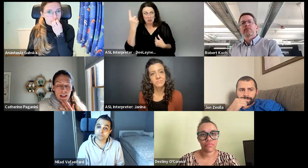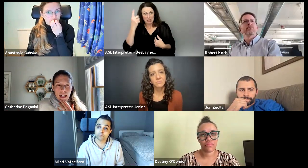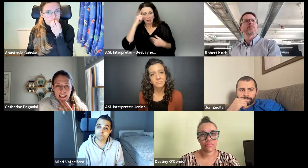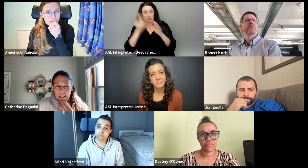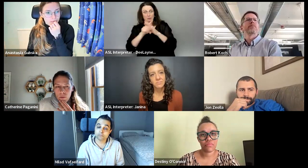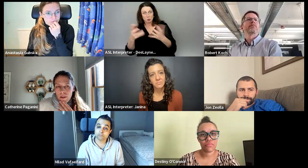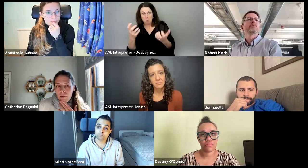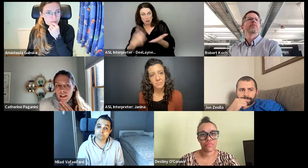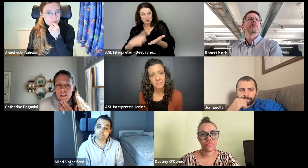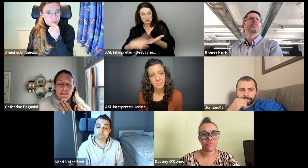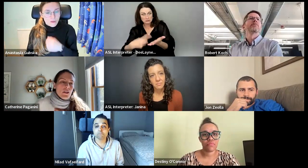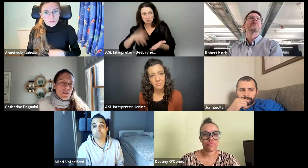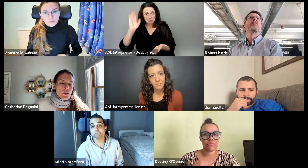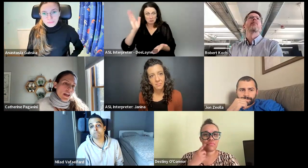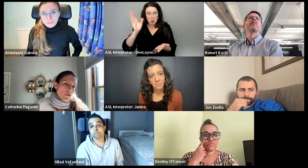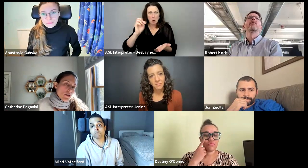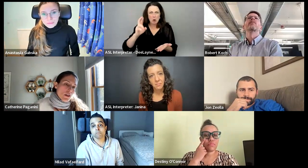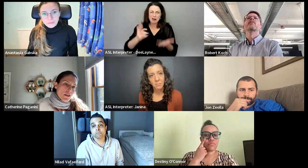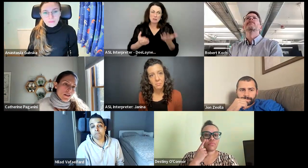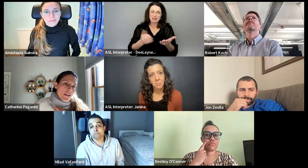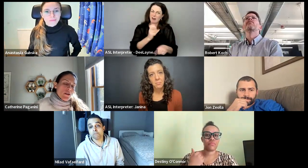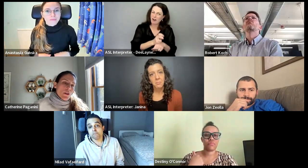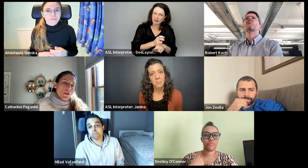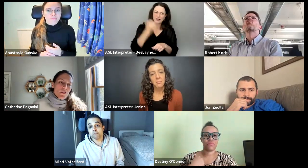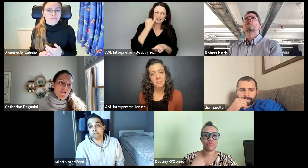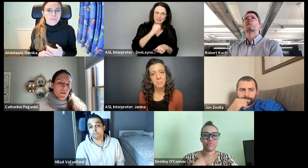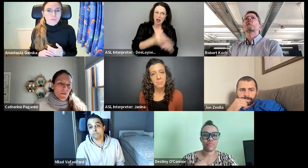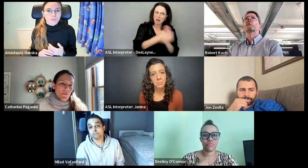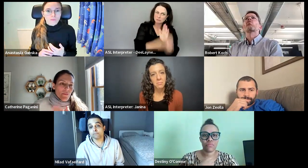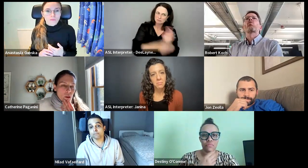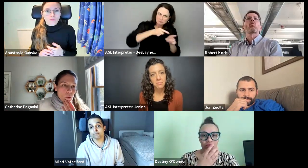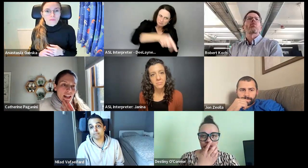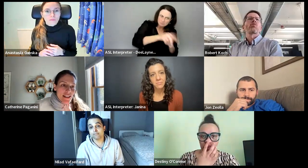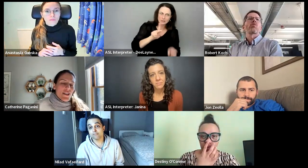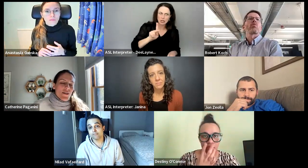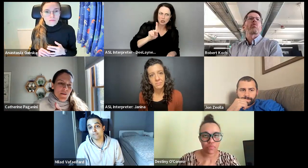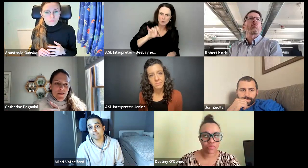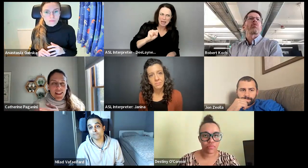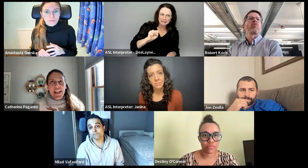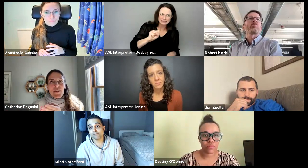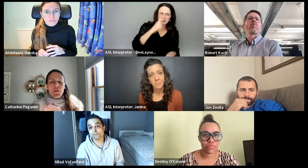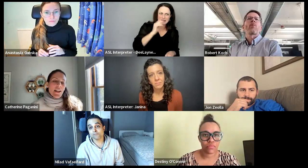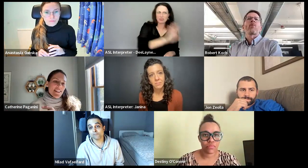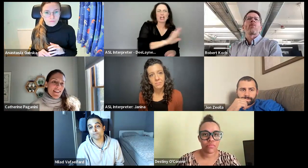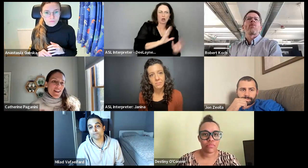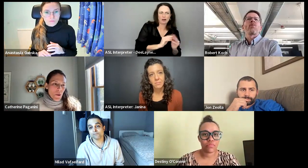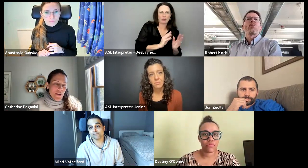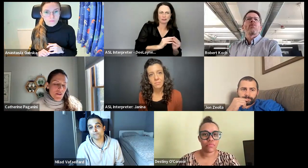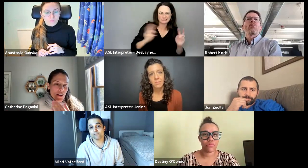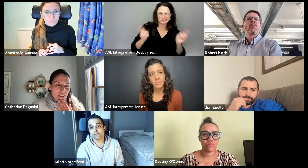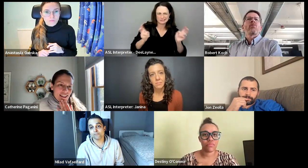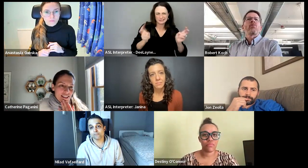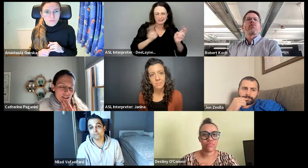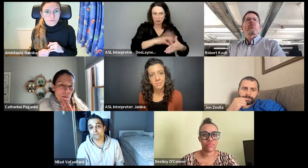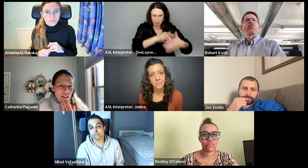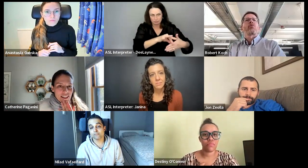I think it's probably rather difficult if you don't have just the skills because Kubernetes is like Kubernetes is at